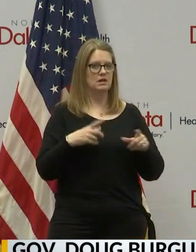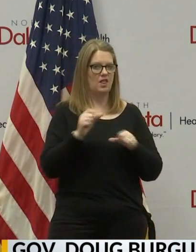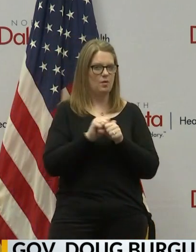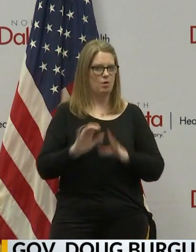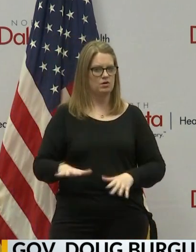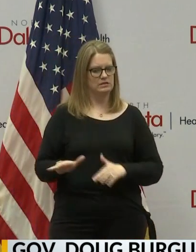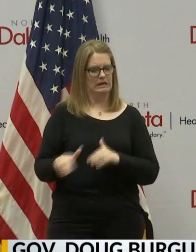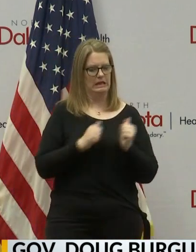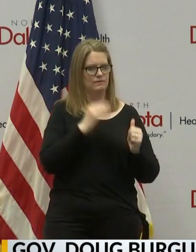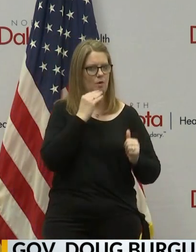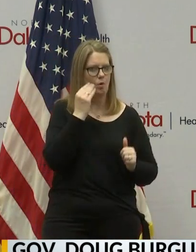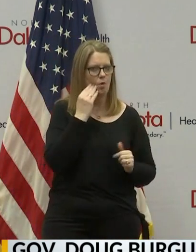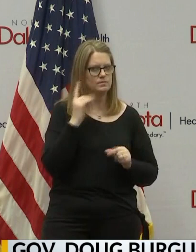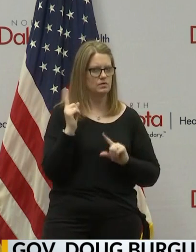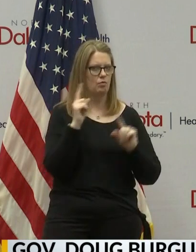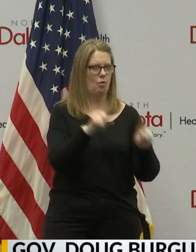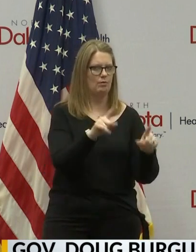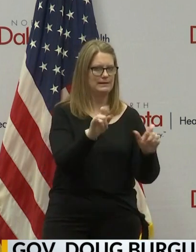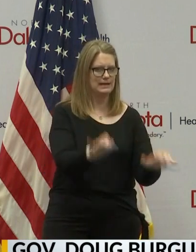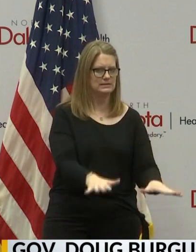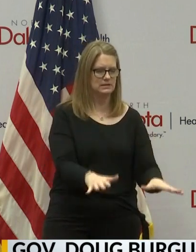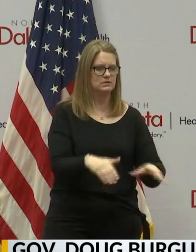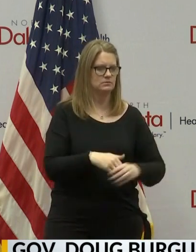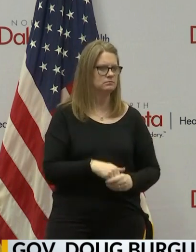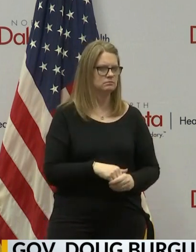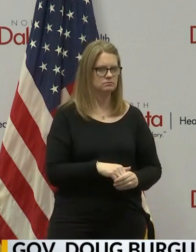You know, you can, if you are,